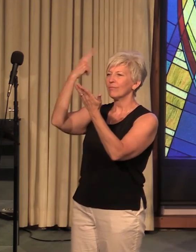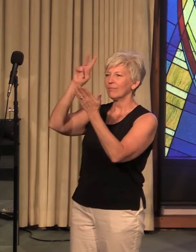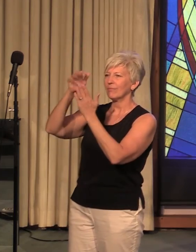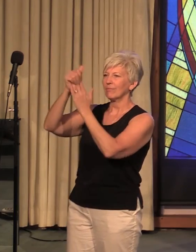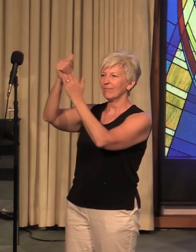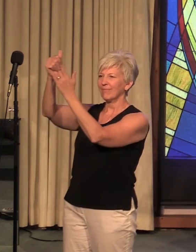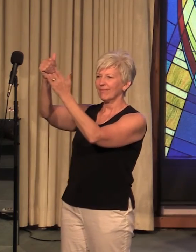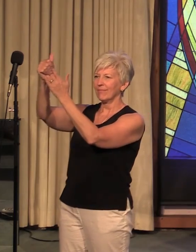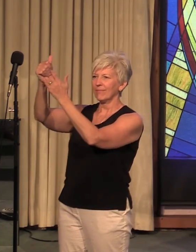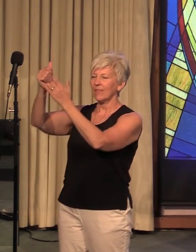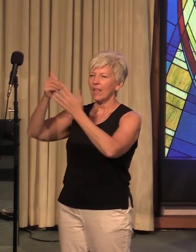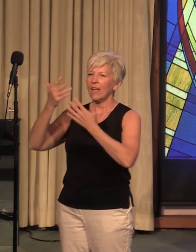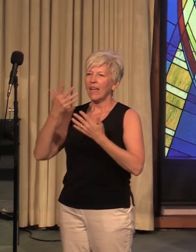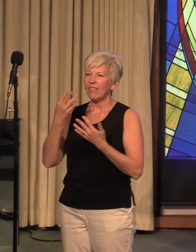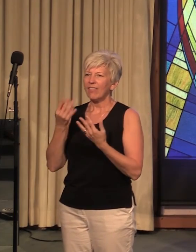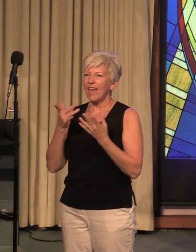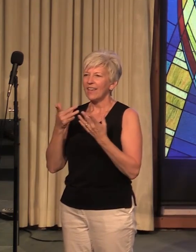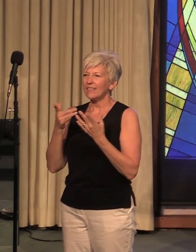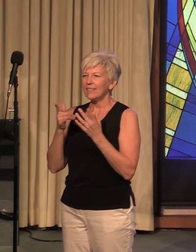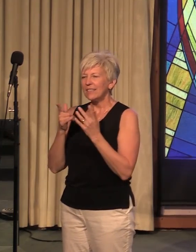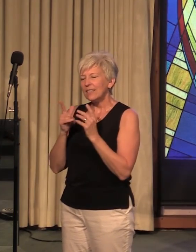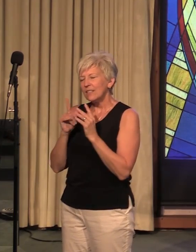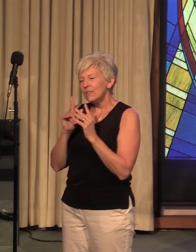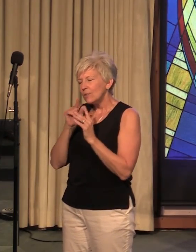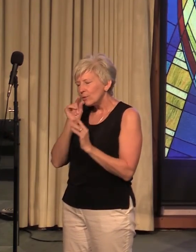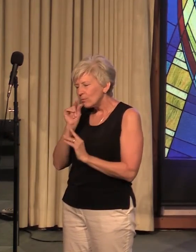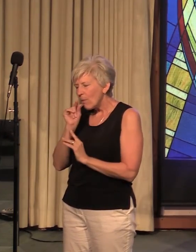and still small voice